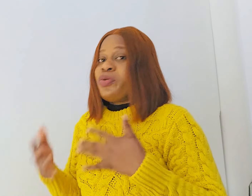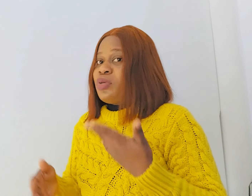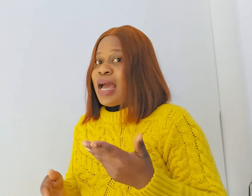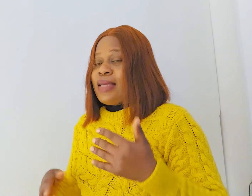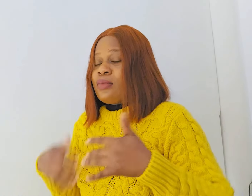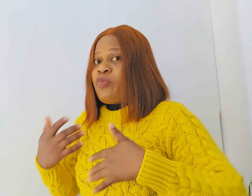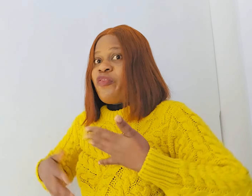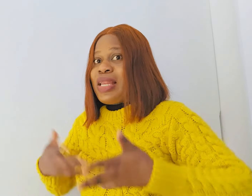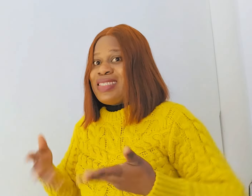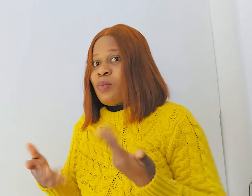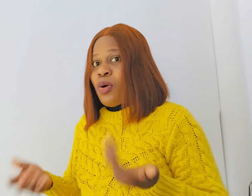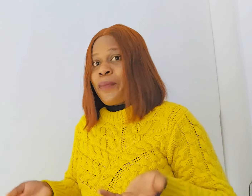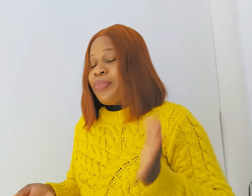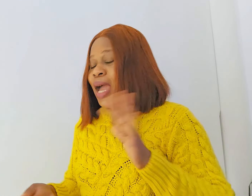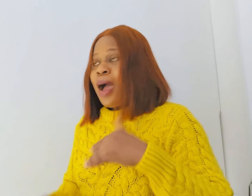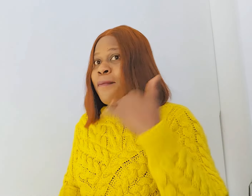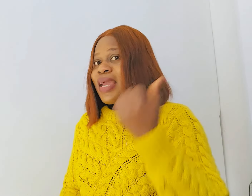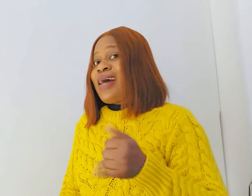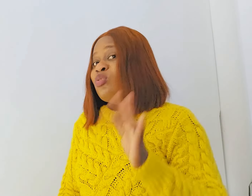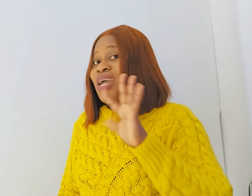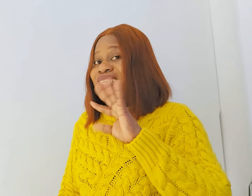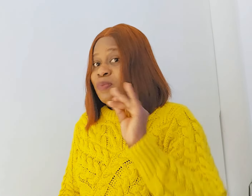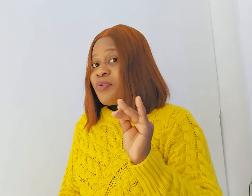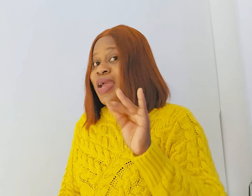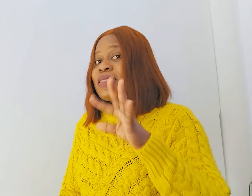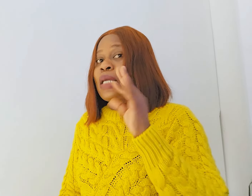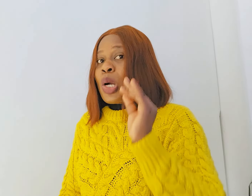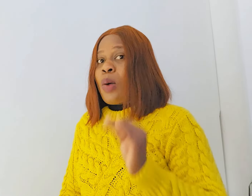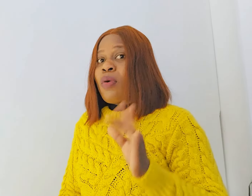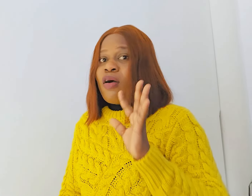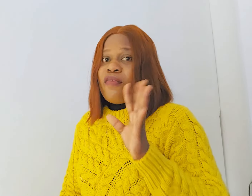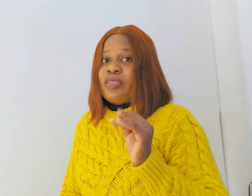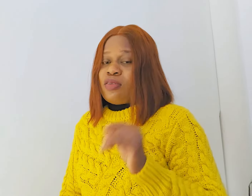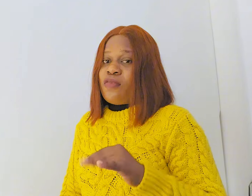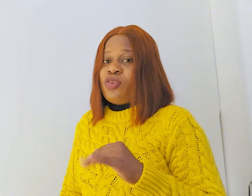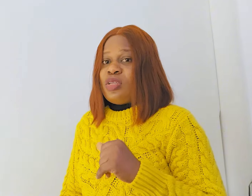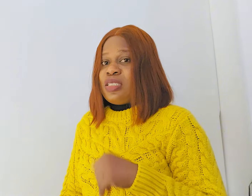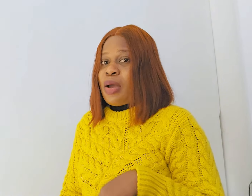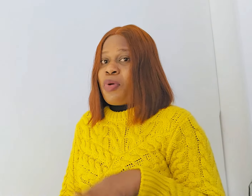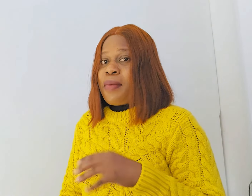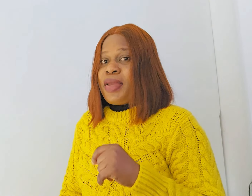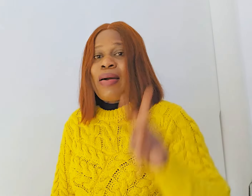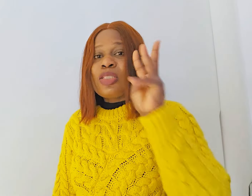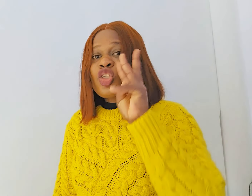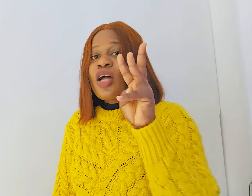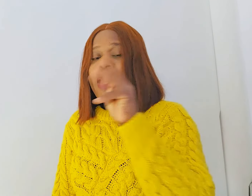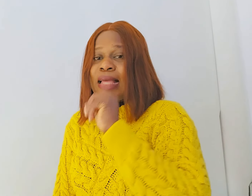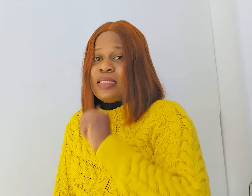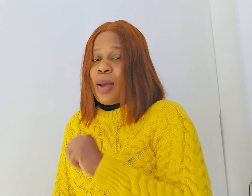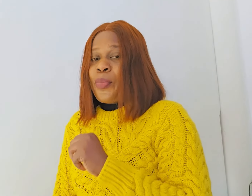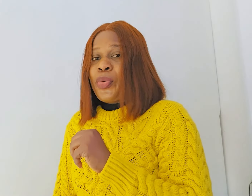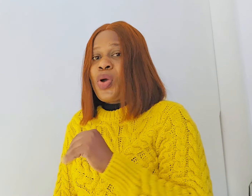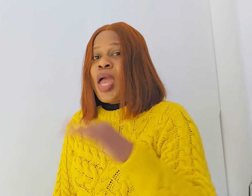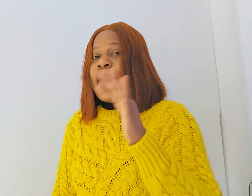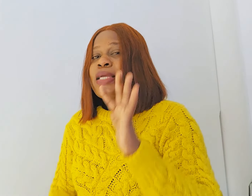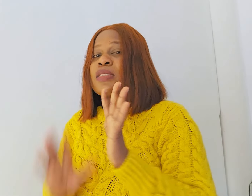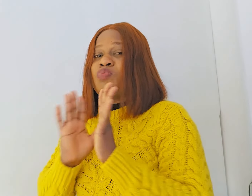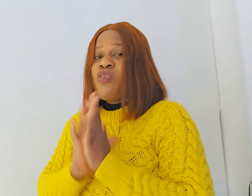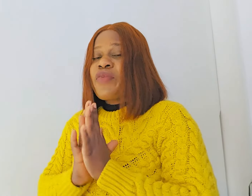you guys so feel it more and make her to experience the calm of the stuff you understand what i mean our third example is moving